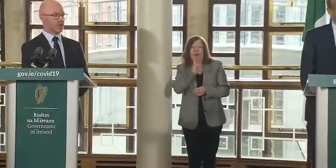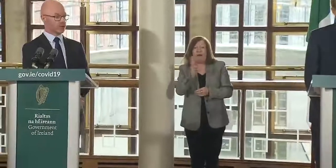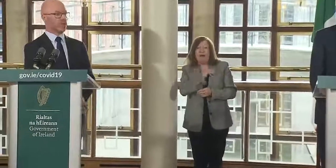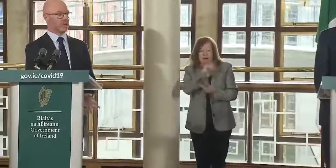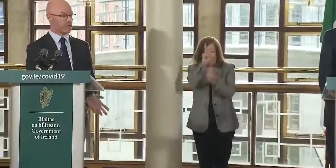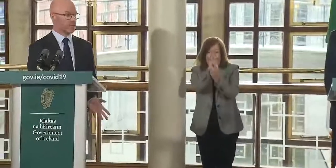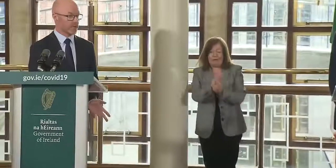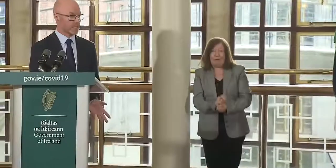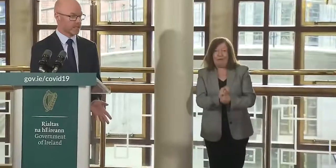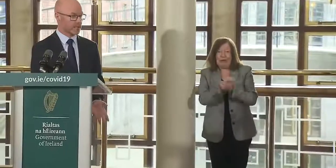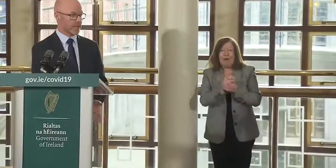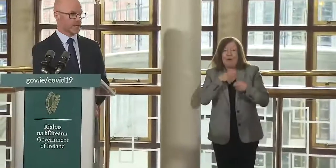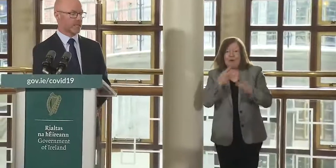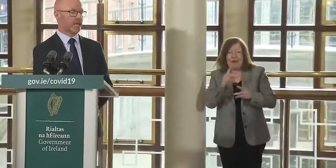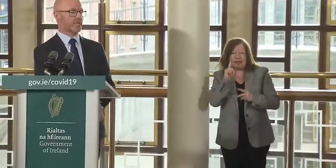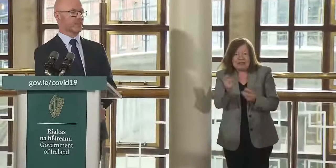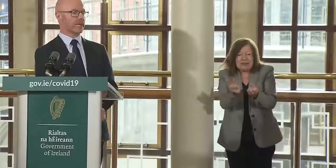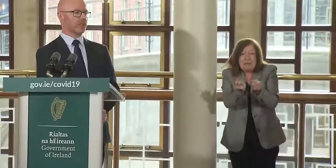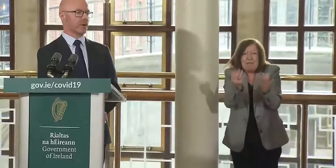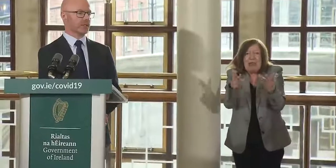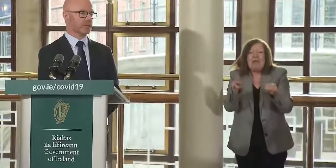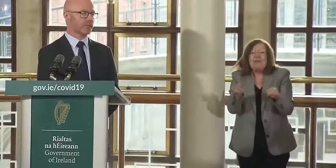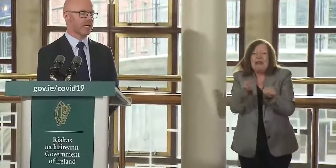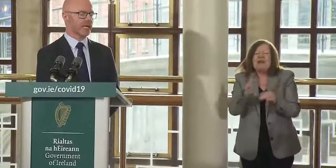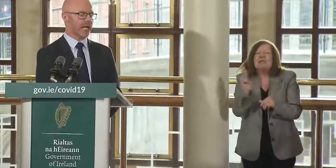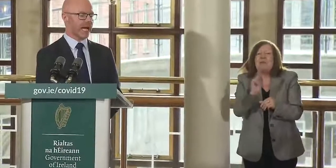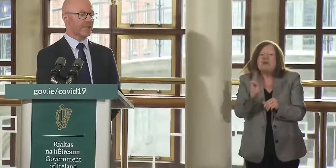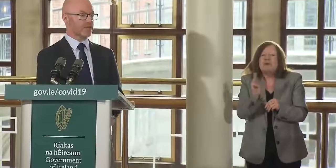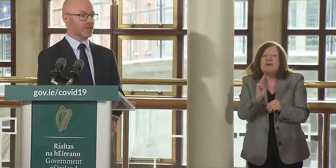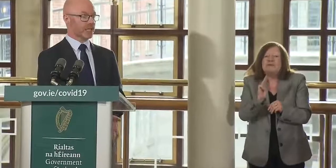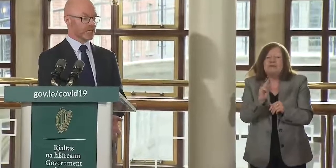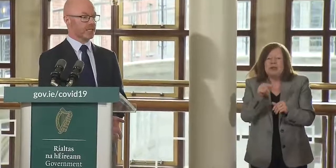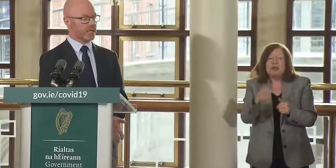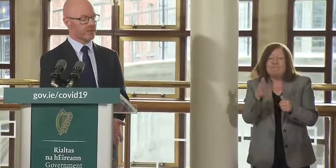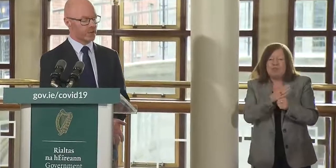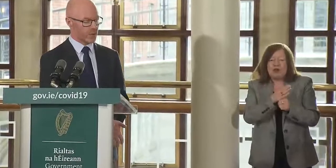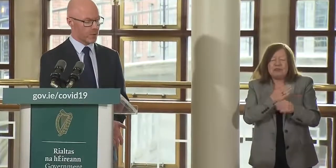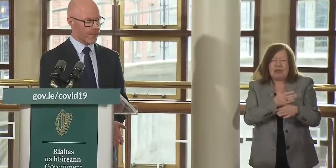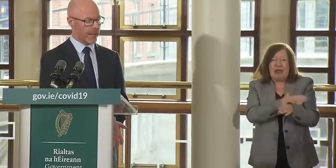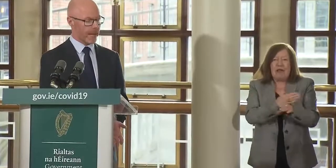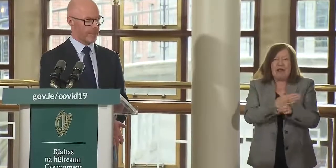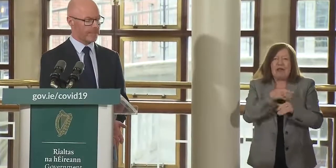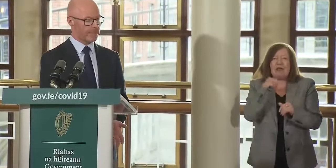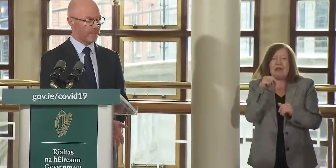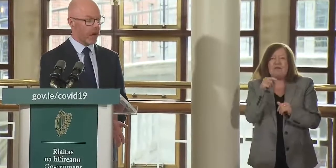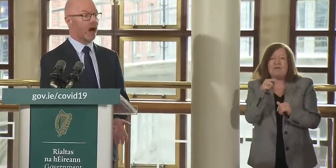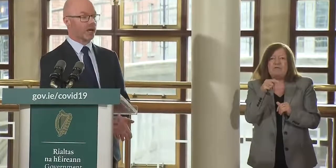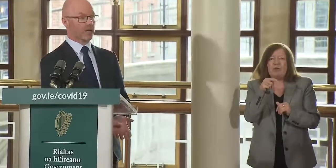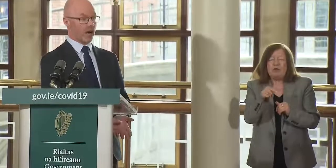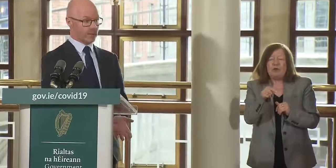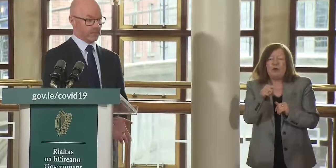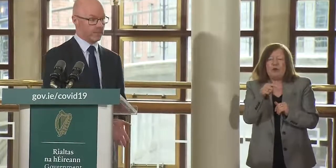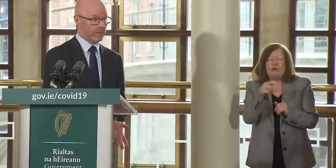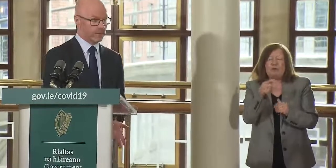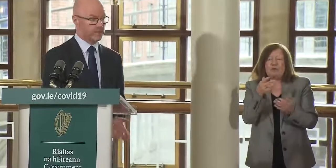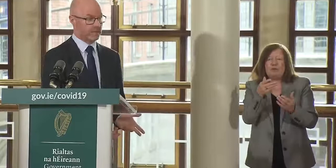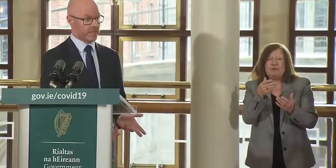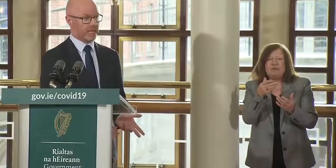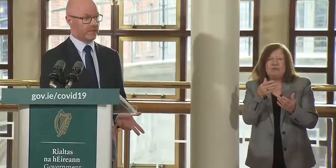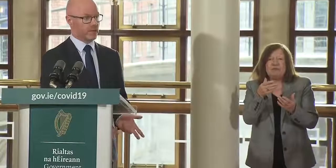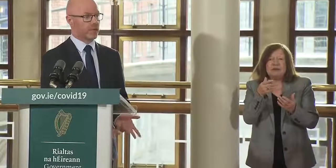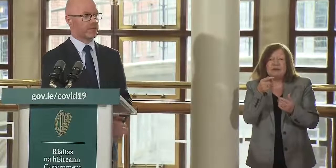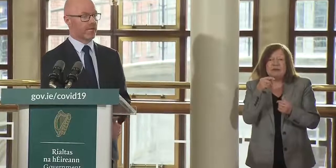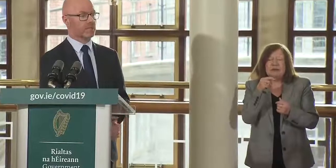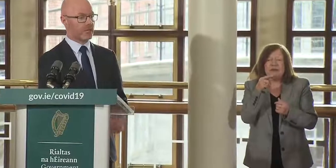uh download it we obviously want to see as many as as many as possible and in the first instance if you um are are